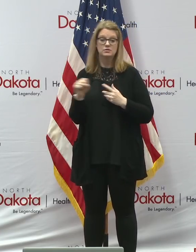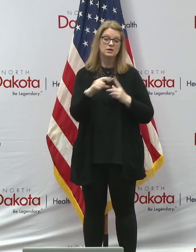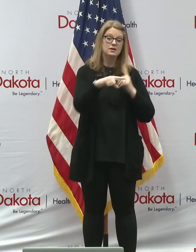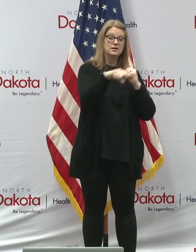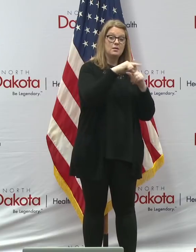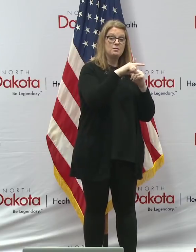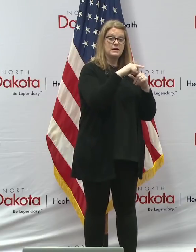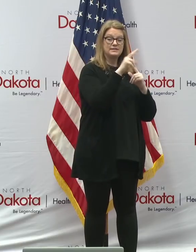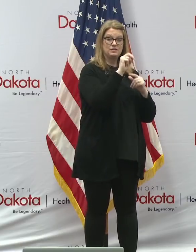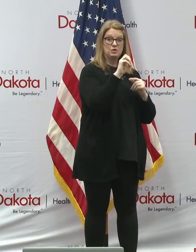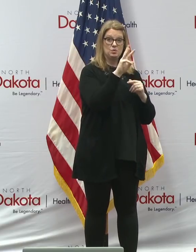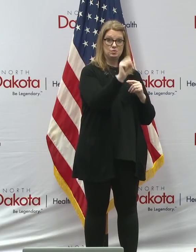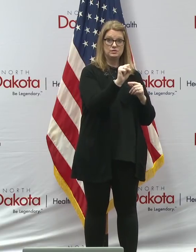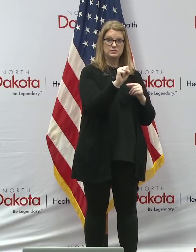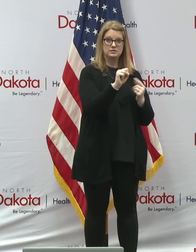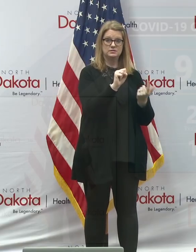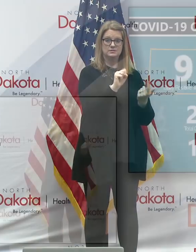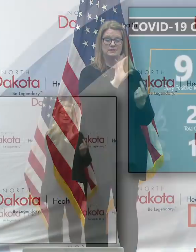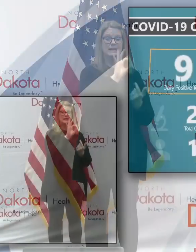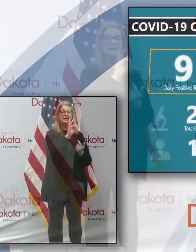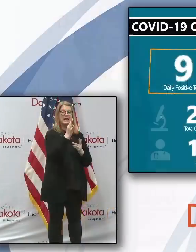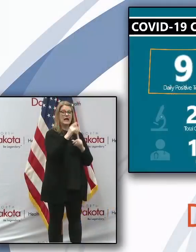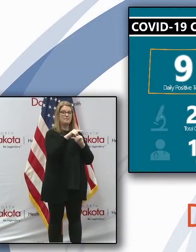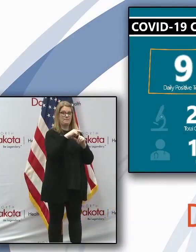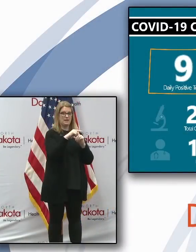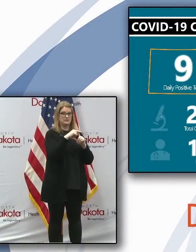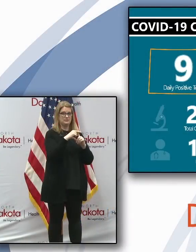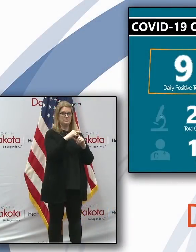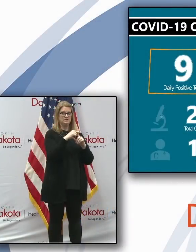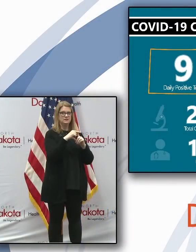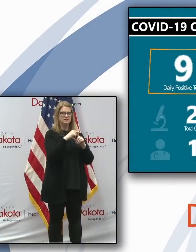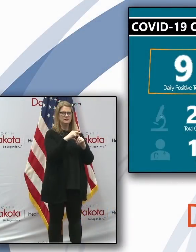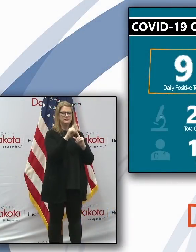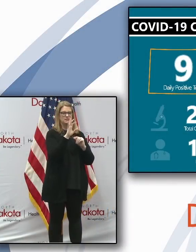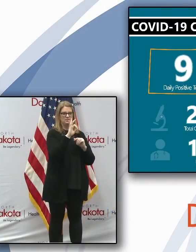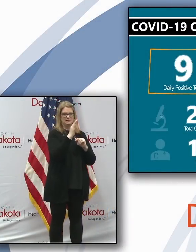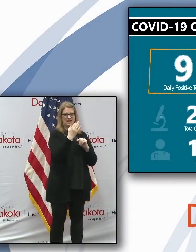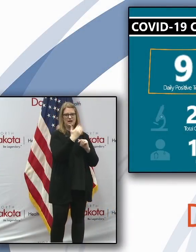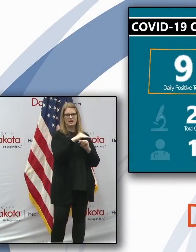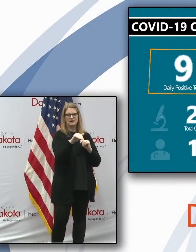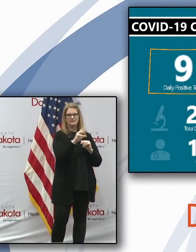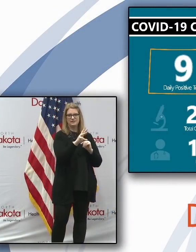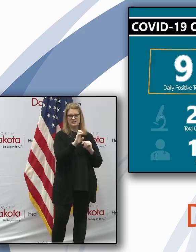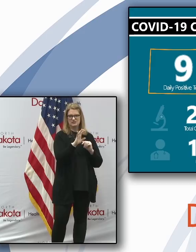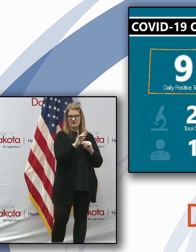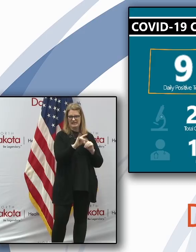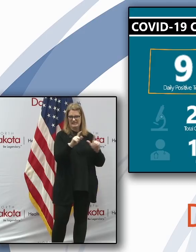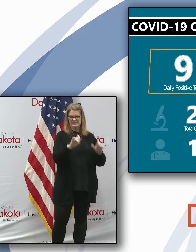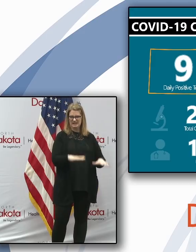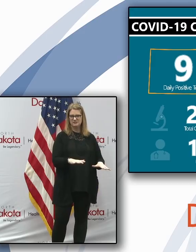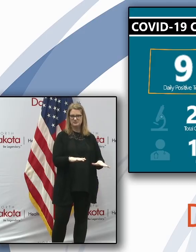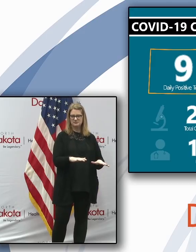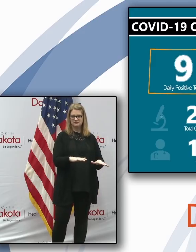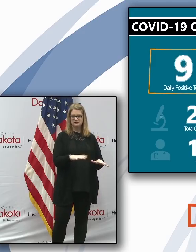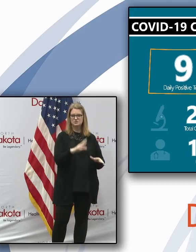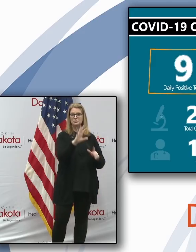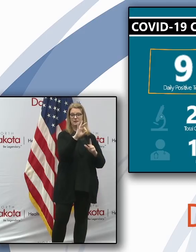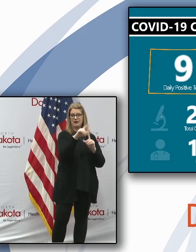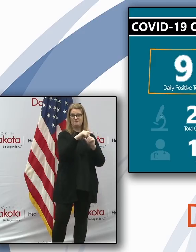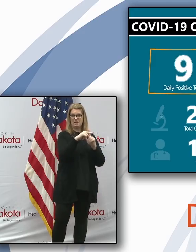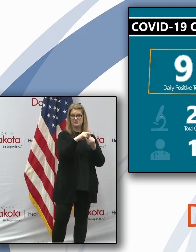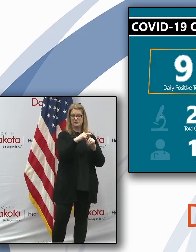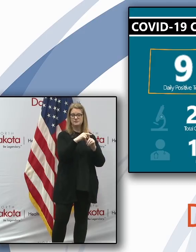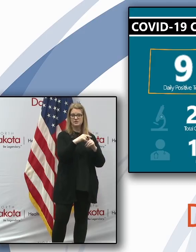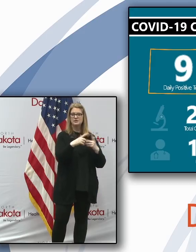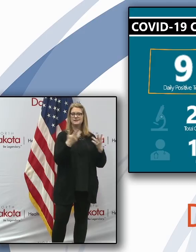news right off the top is nine positives reported out of another great testing day, 618 tests that were completed